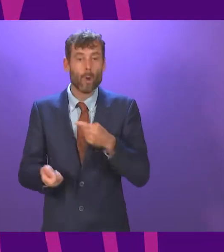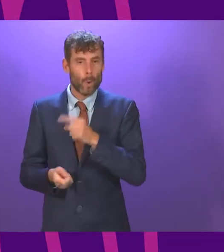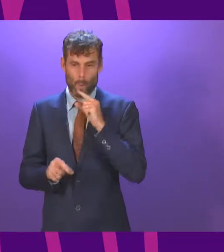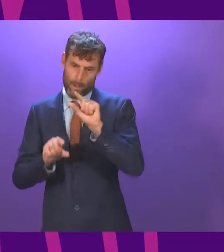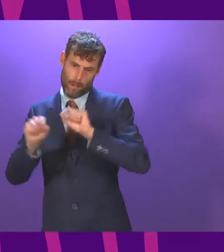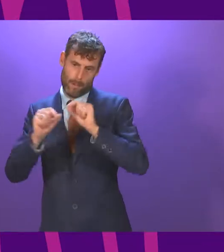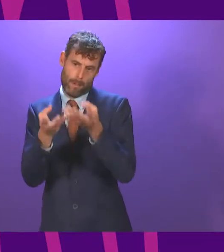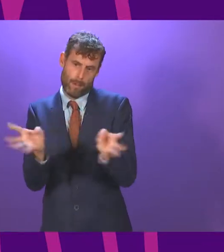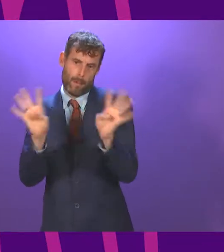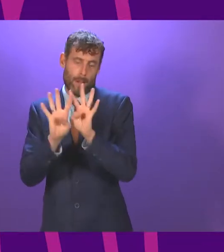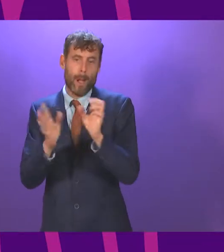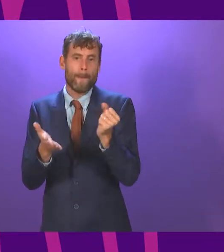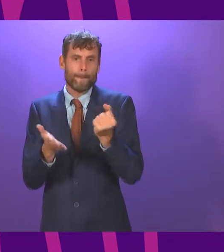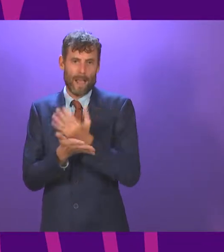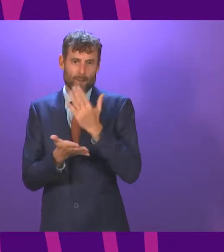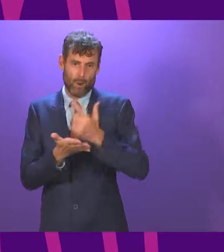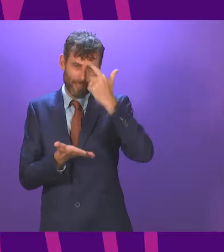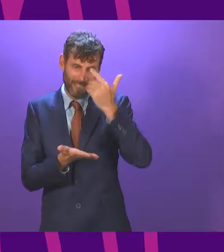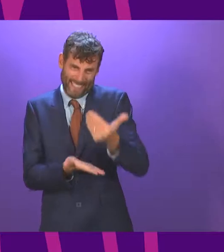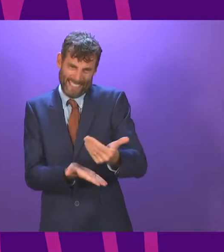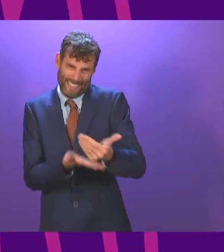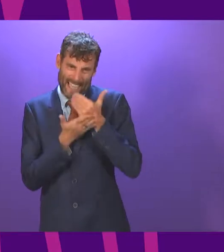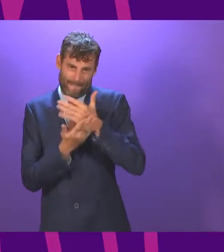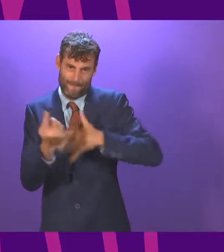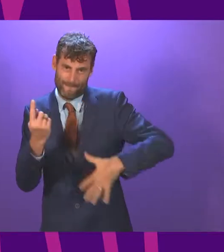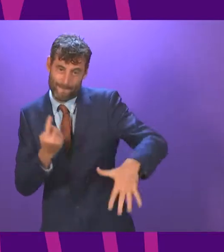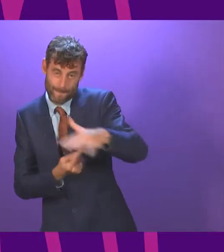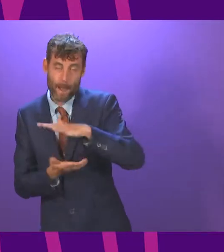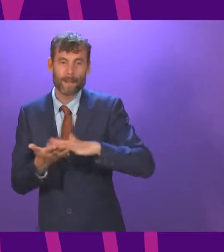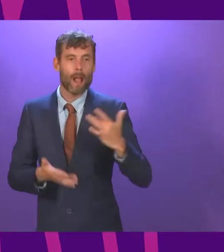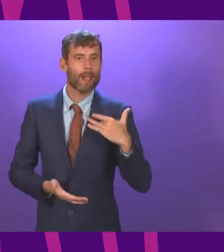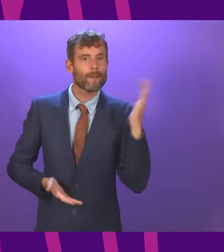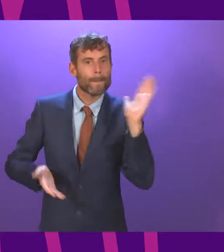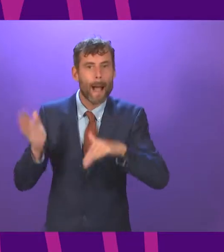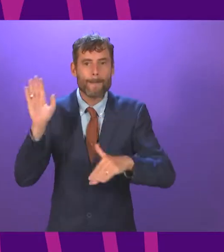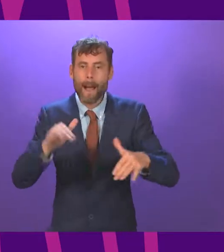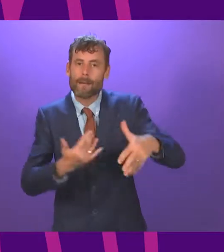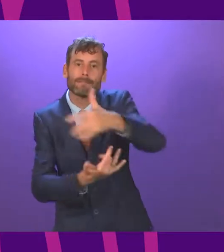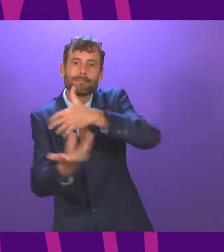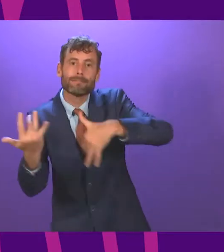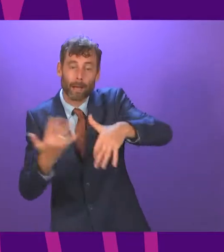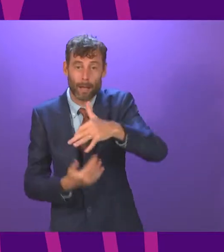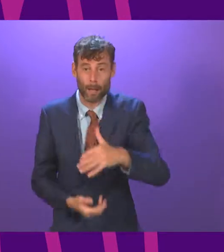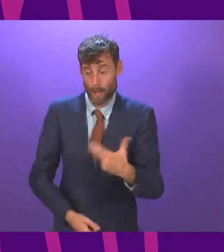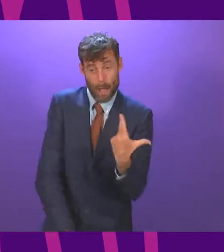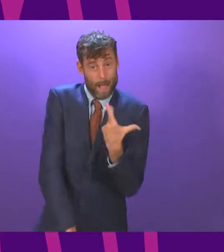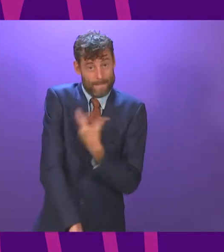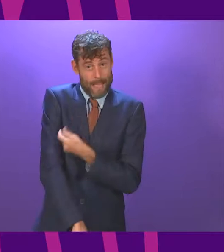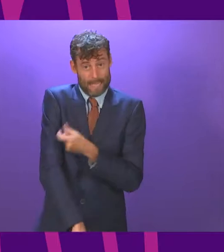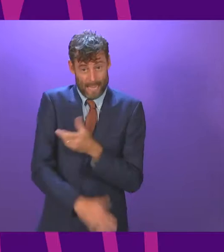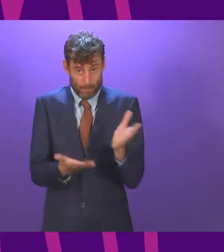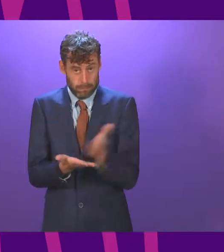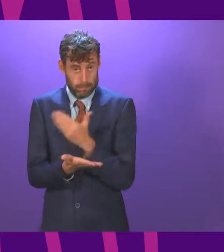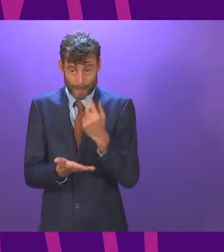would prioritize their safety in moving towards relaxation of restrictions and recovery. The success of our vaccination programme